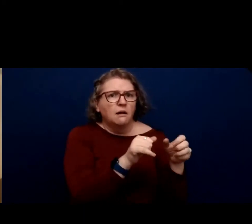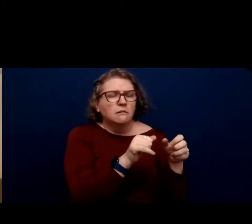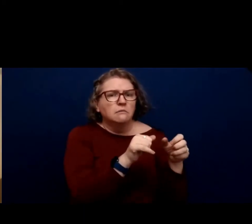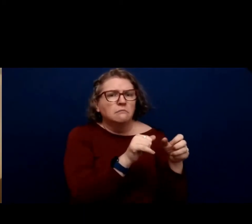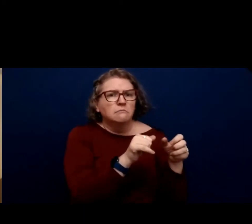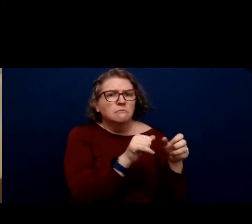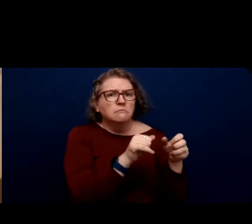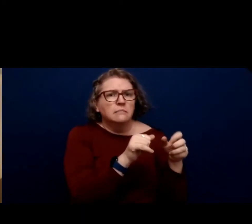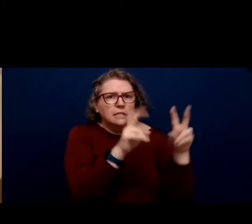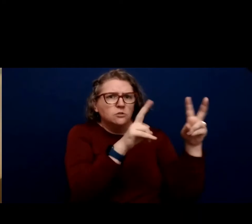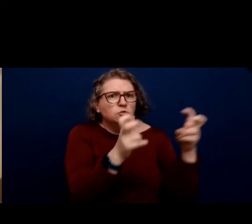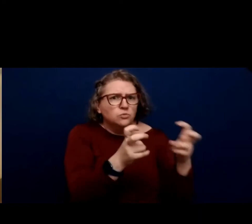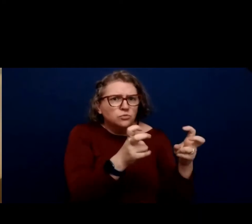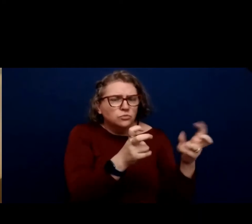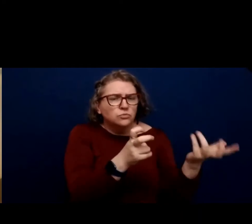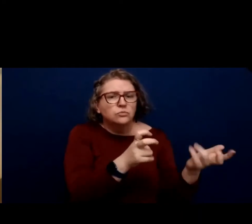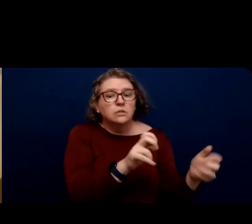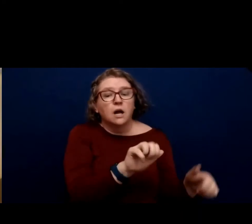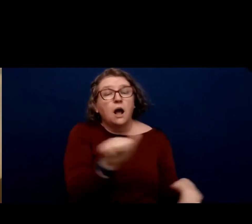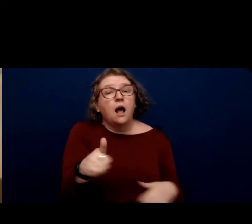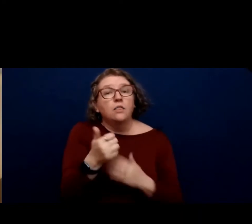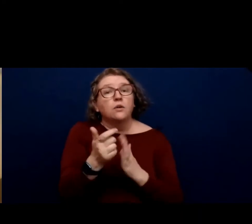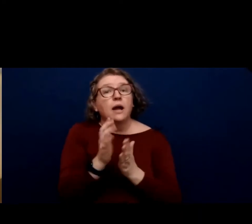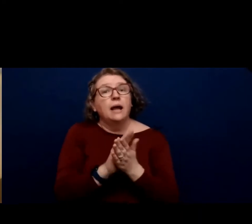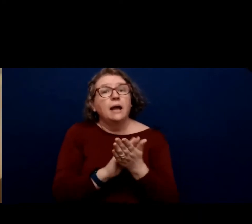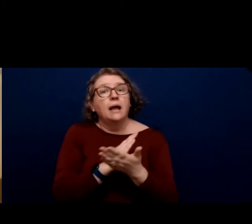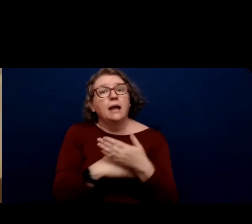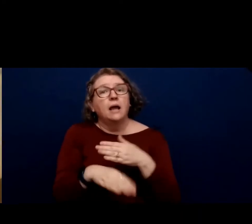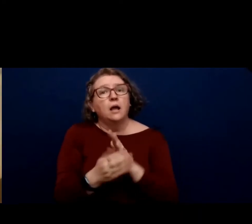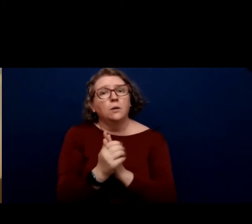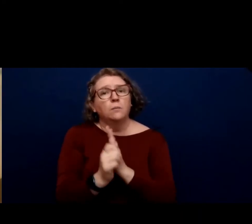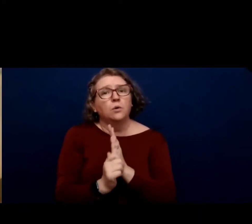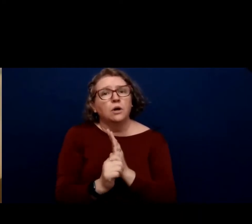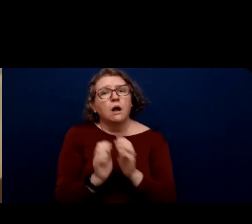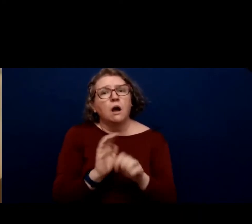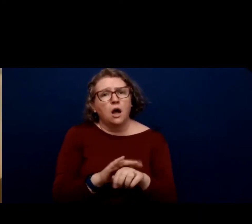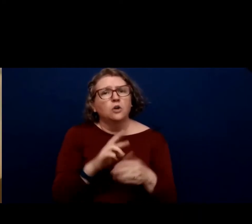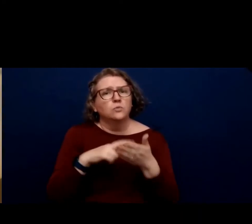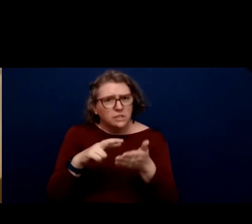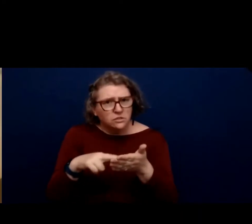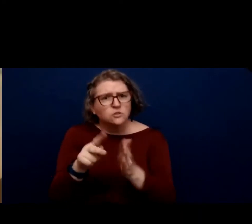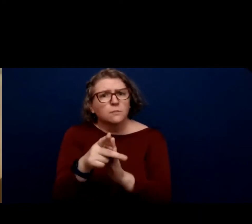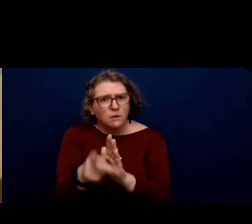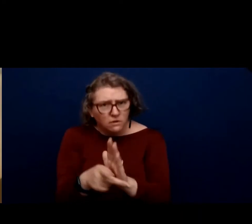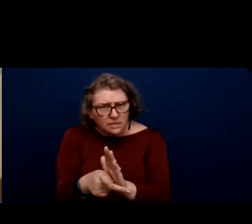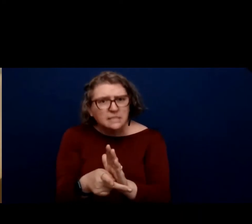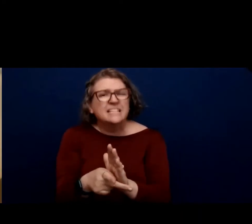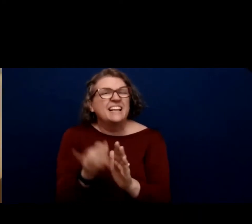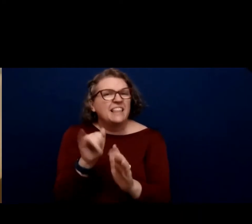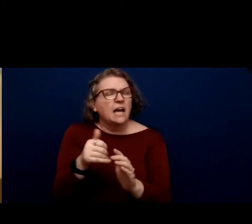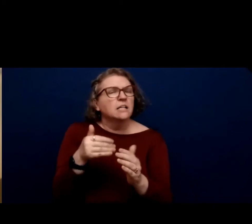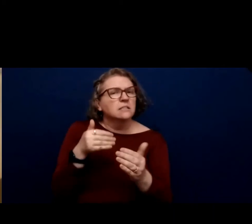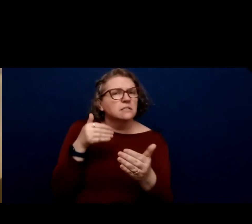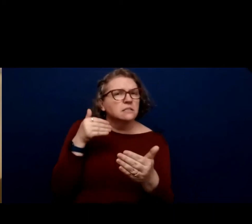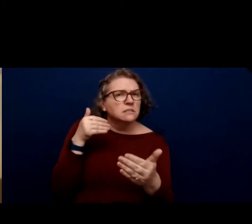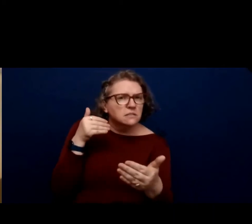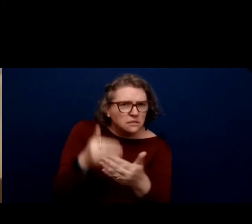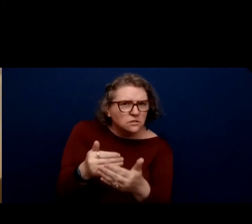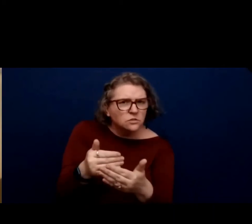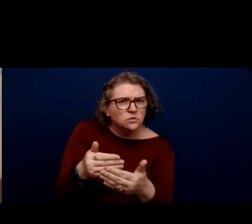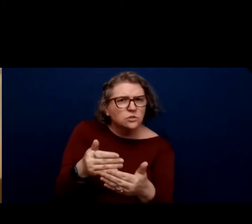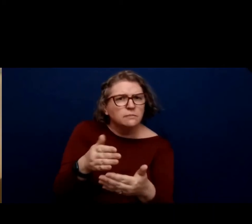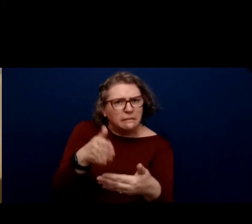the handbook on ed research policy, earlier along in its development, but yet with